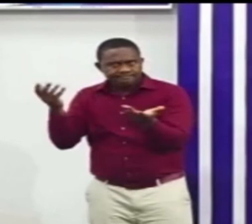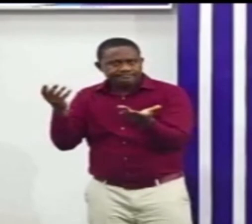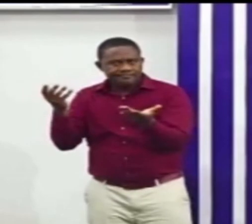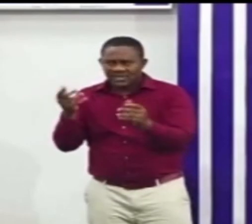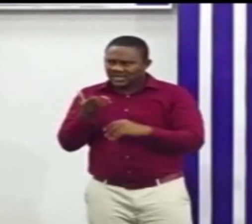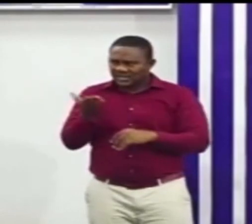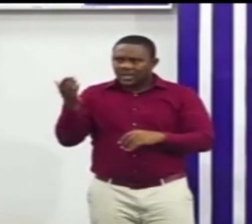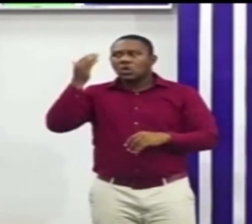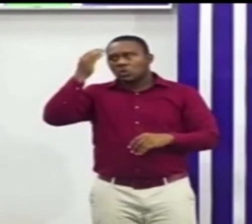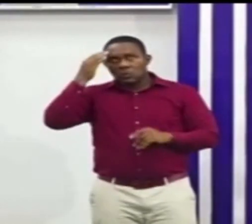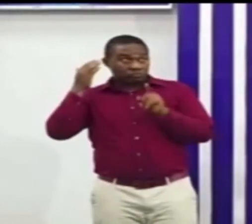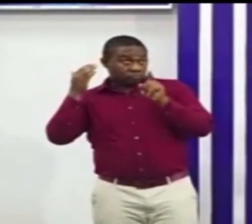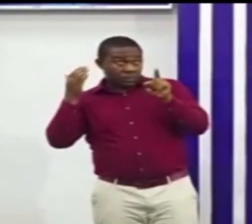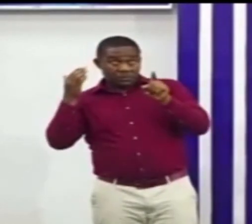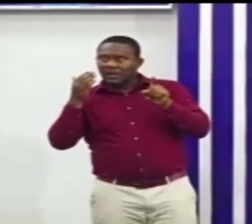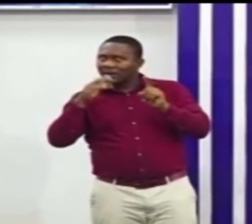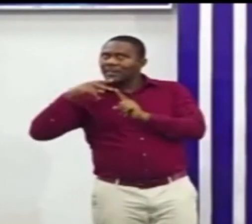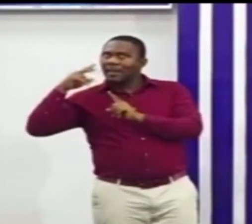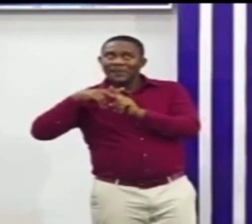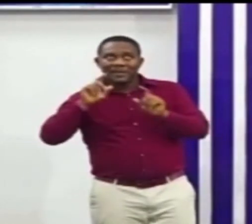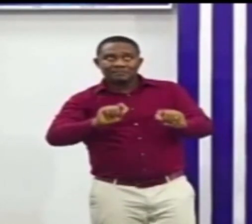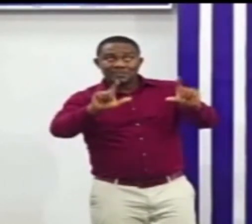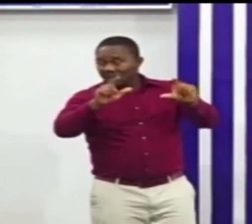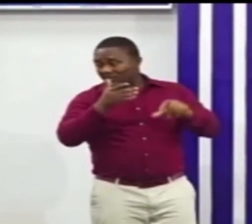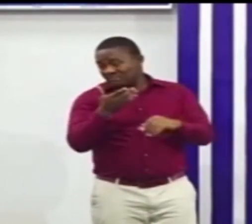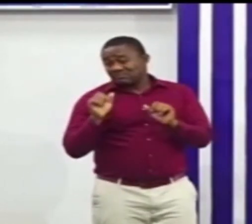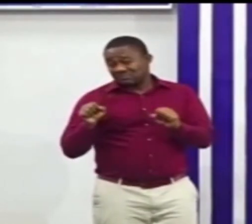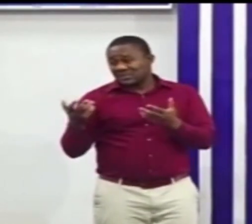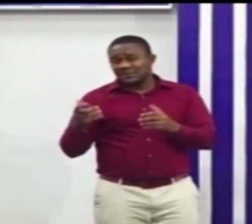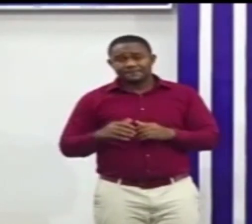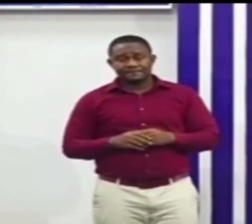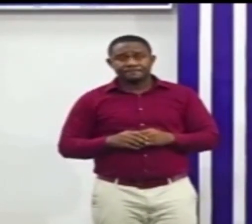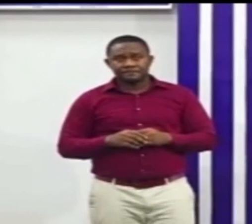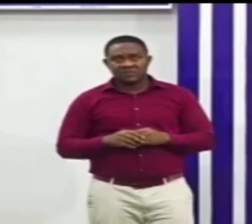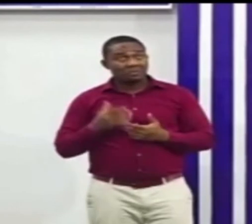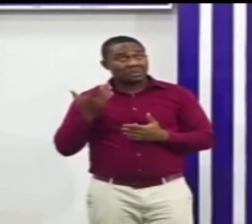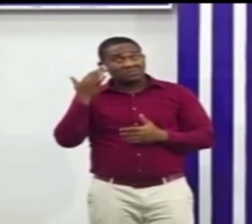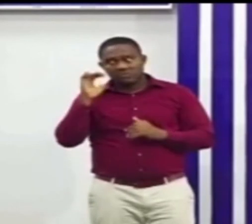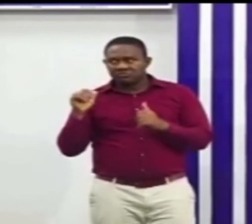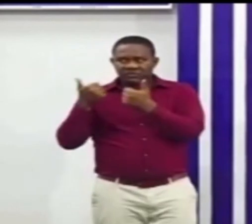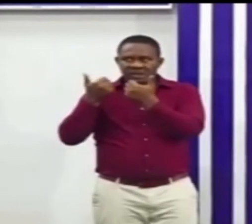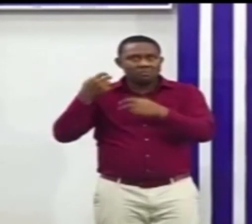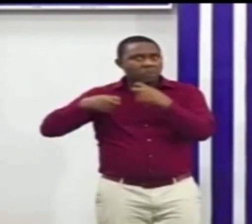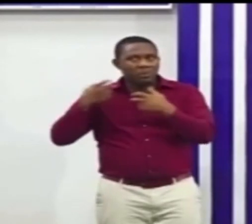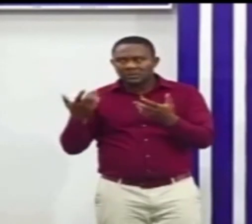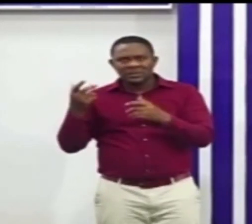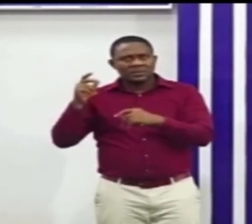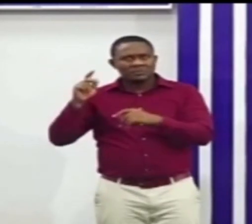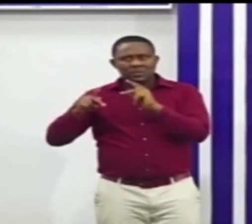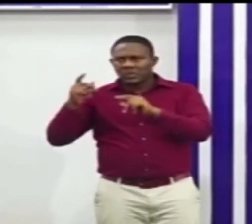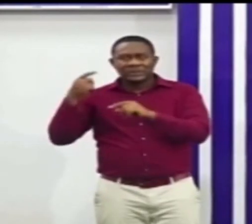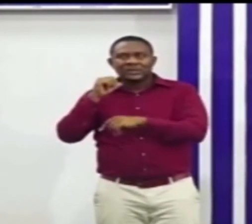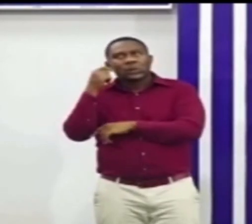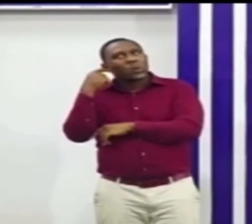people know about it and can apply for it to avoid future challenges where people are not able to hear much